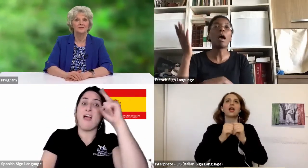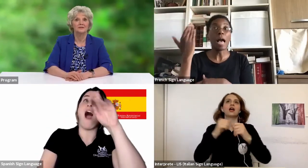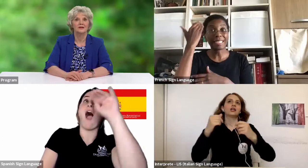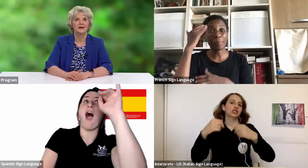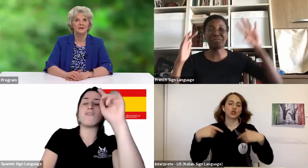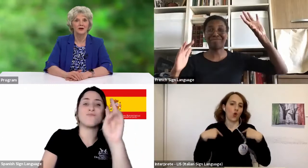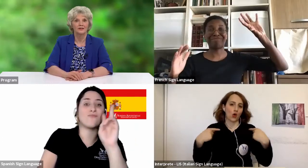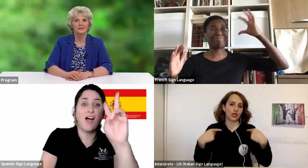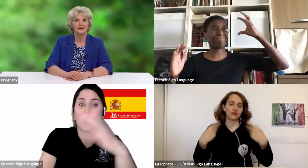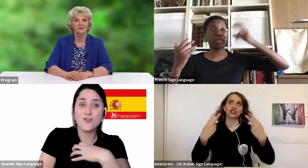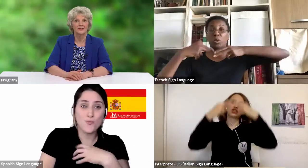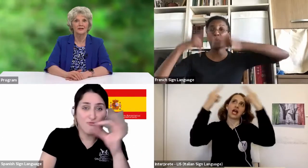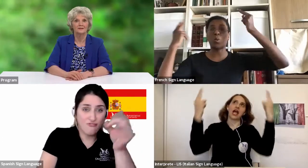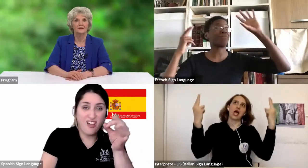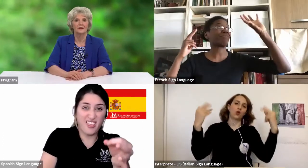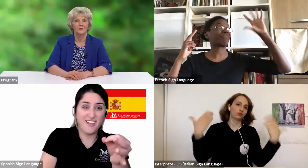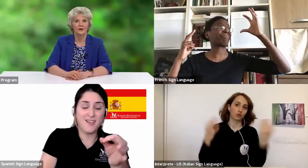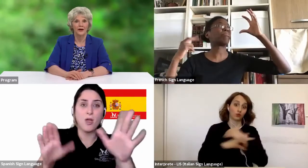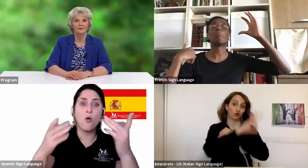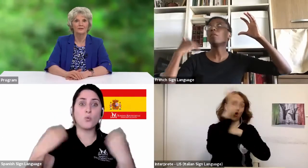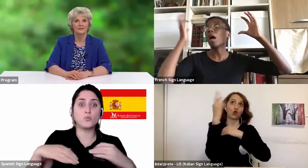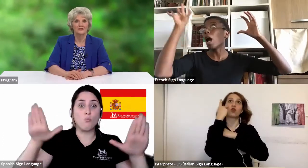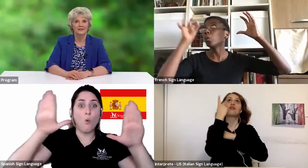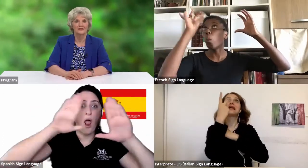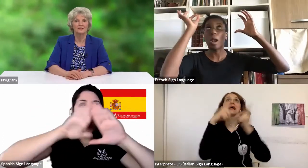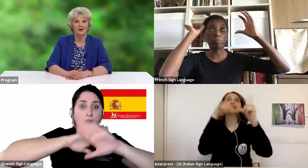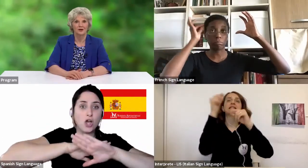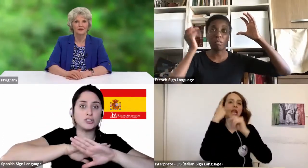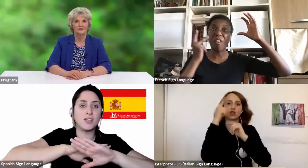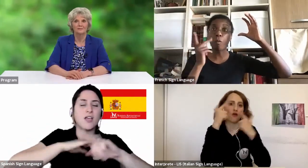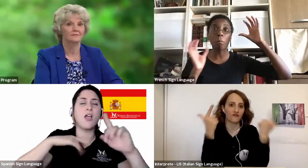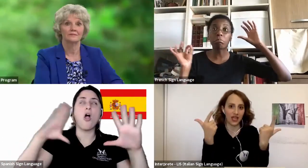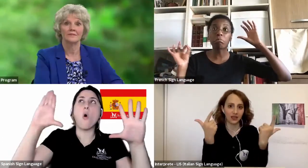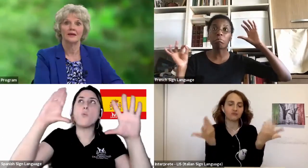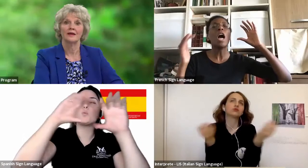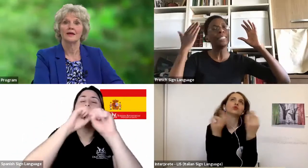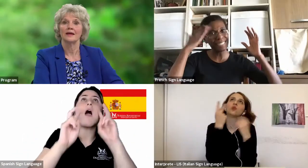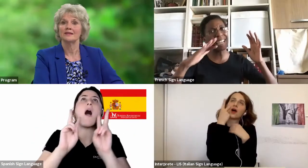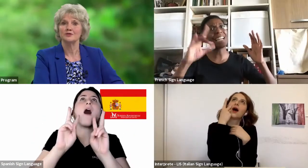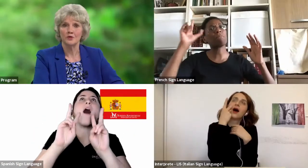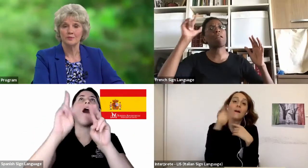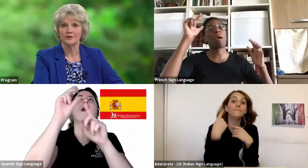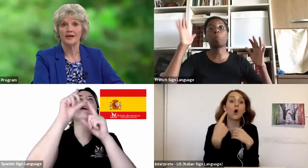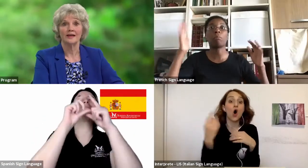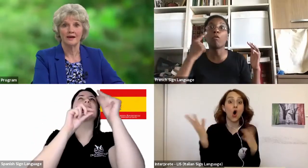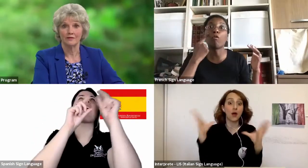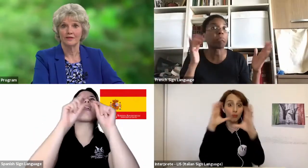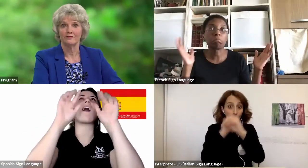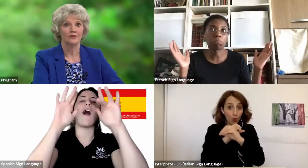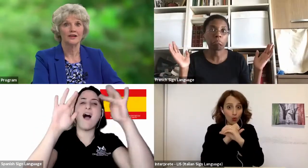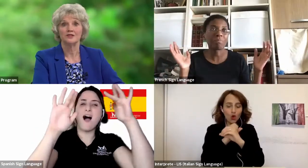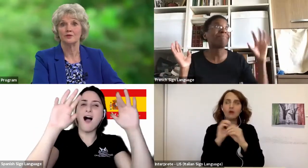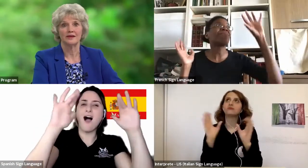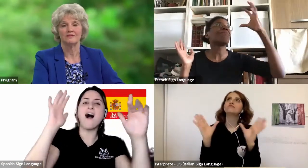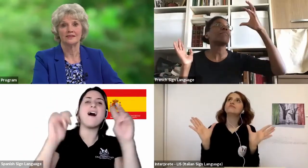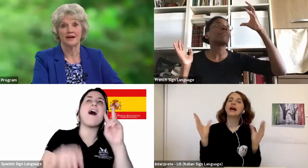comes and the darkness settles in, we are able to see the stars. It is normal and healthy